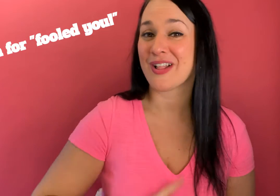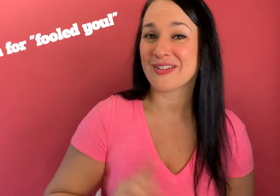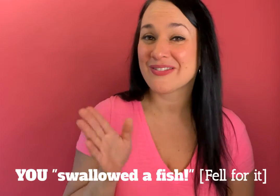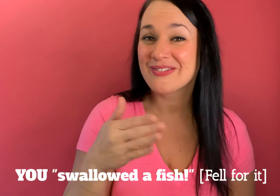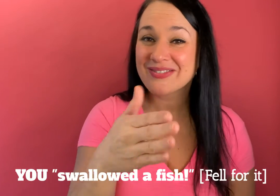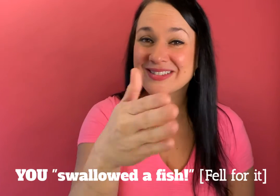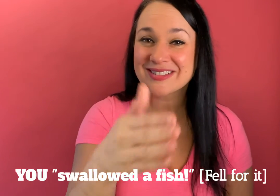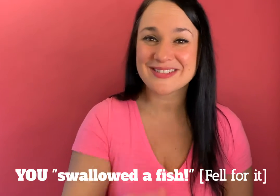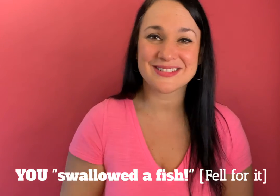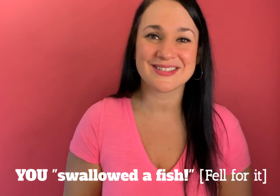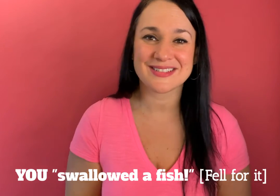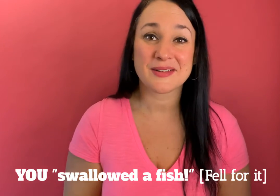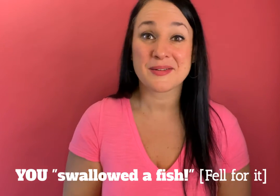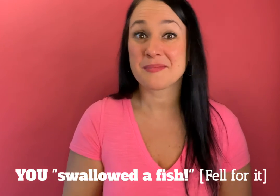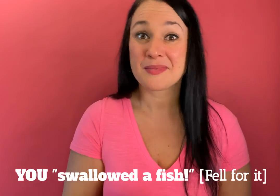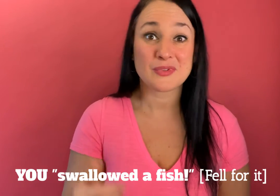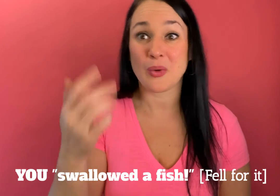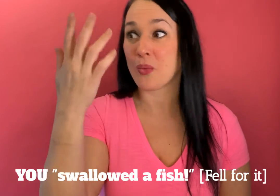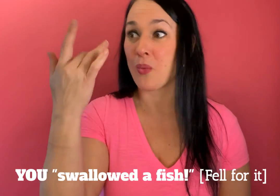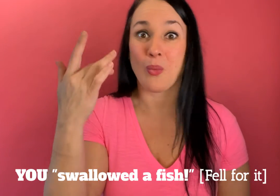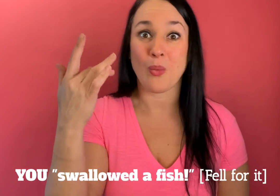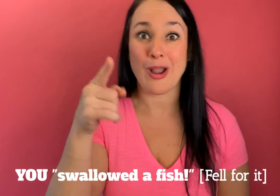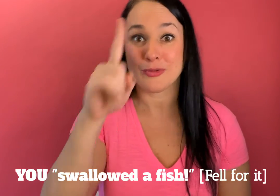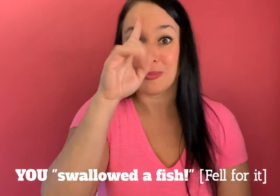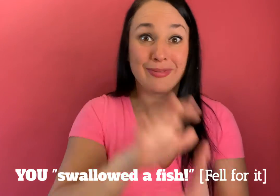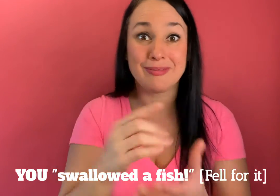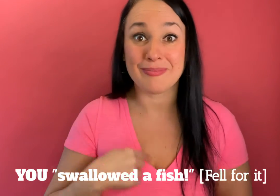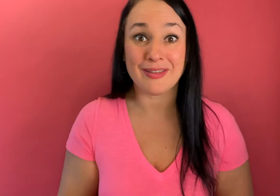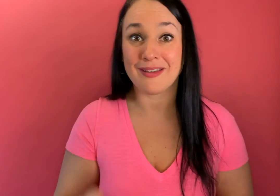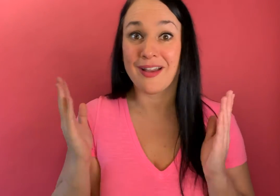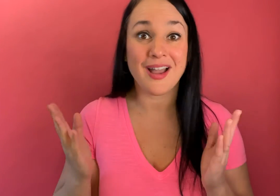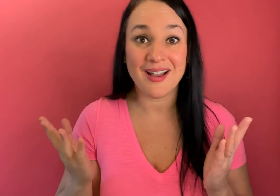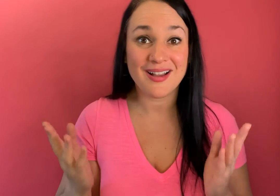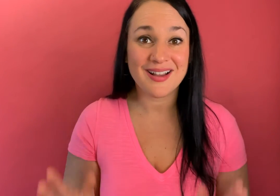you swallowed a fish you fell for it i mean why would you believe me in the first place